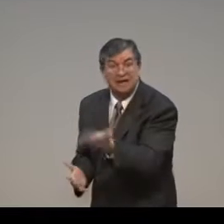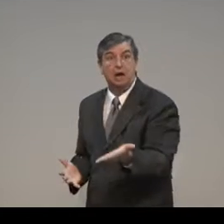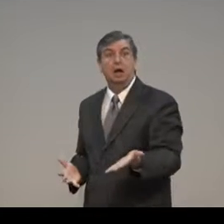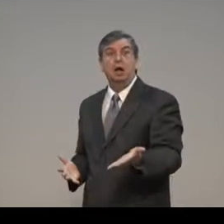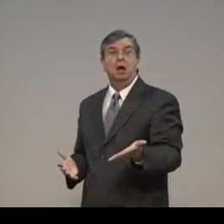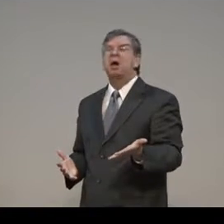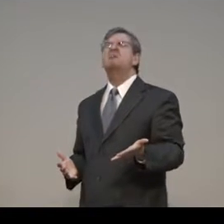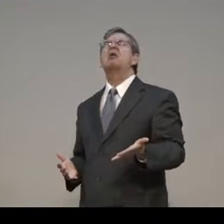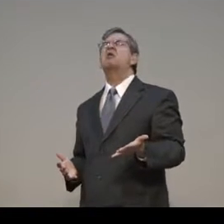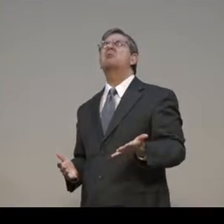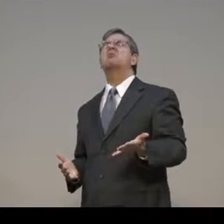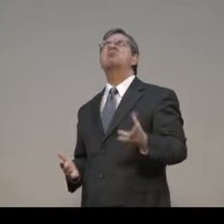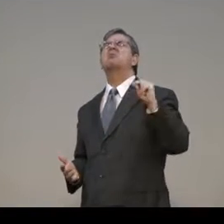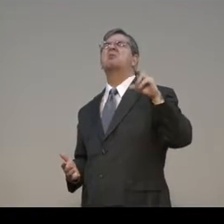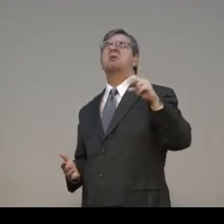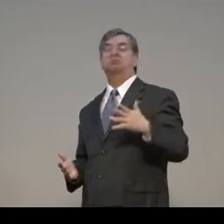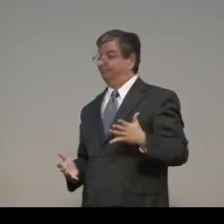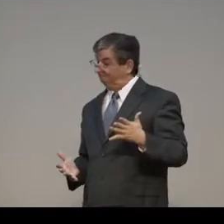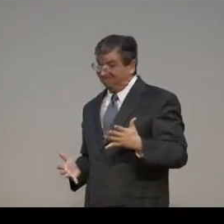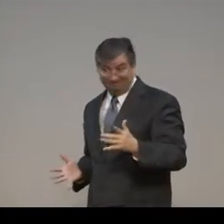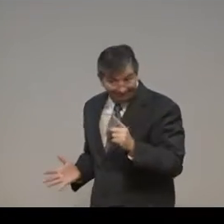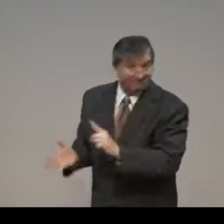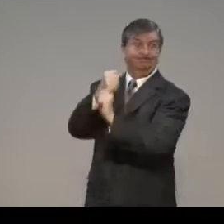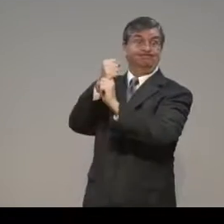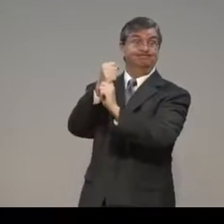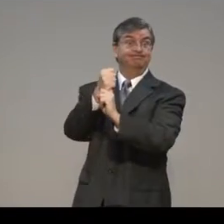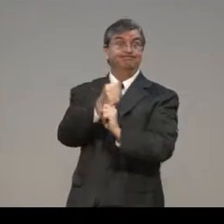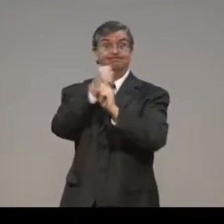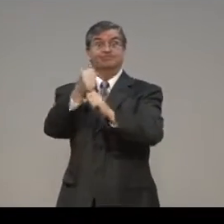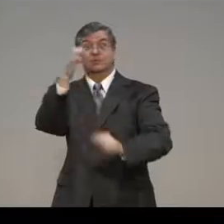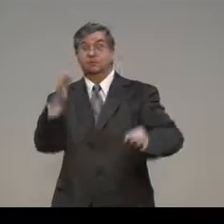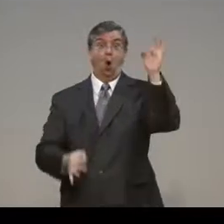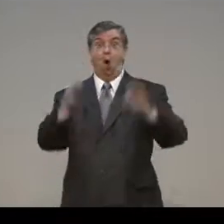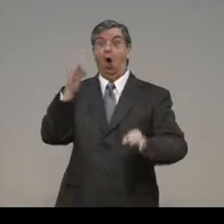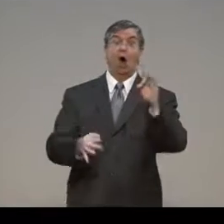Whatever the action was, even if you want to deny it,